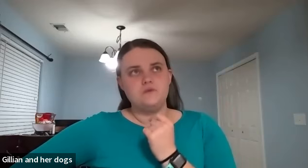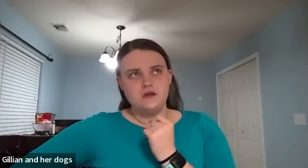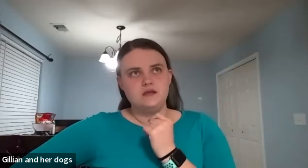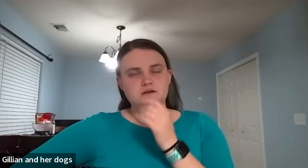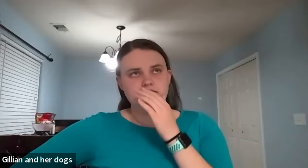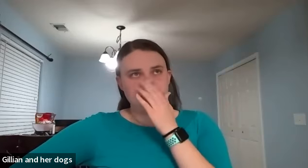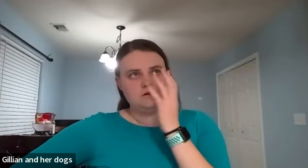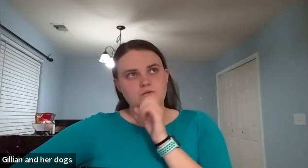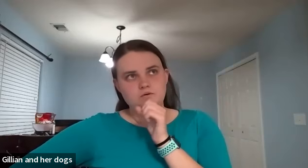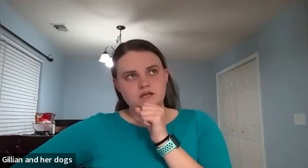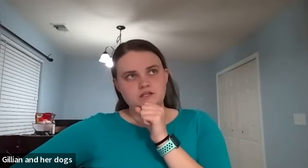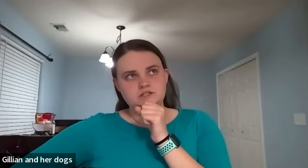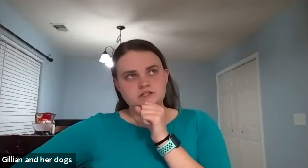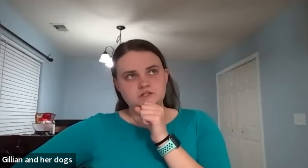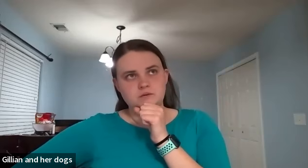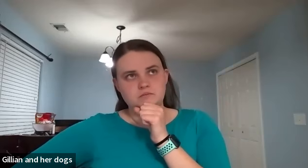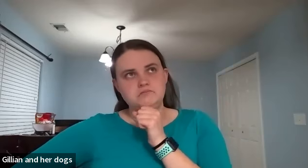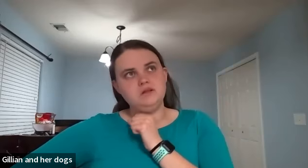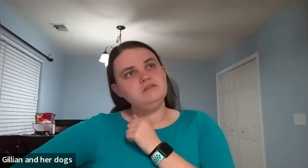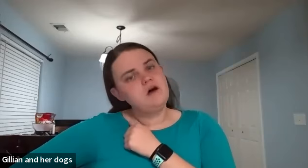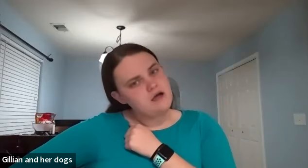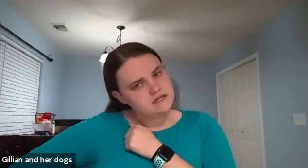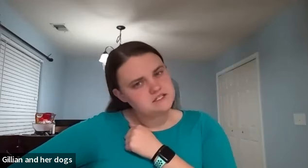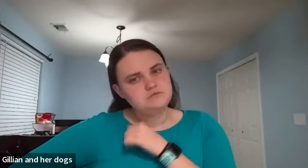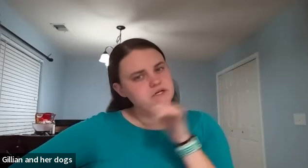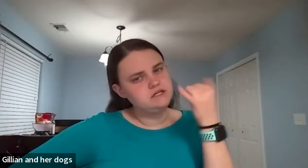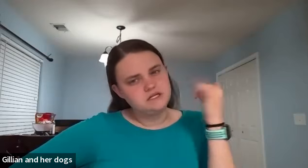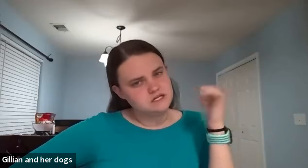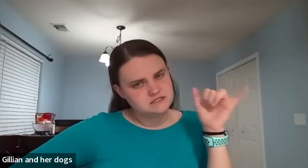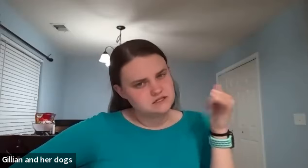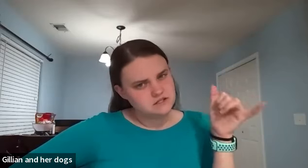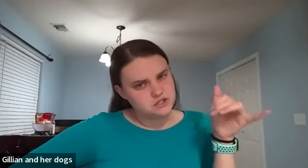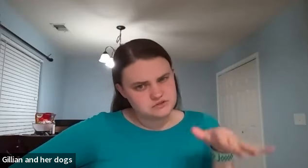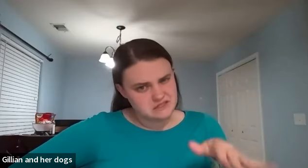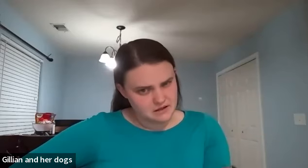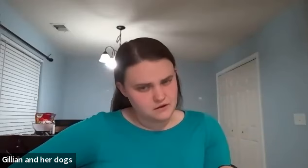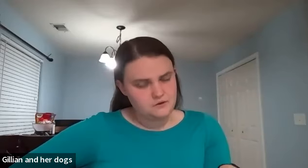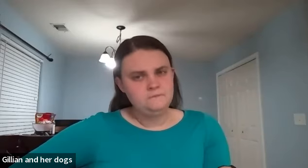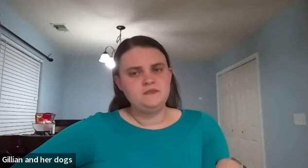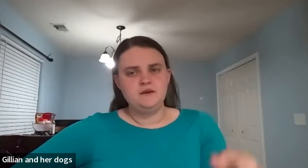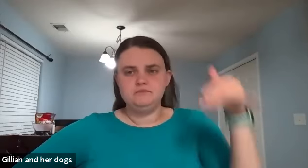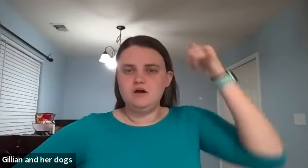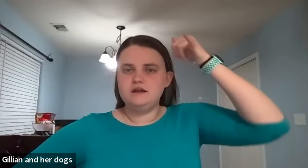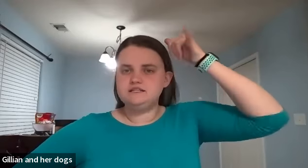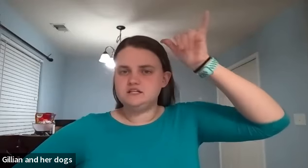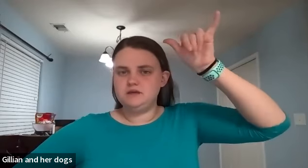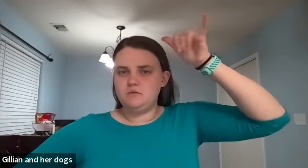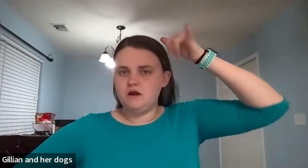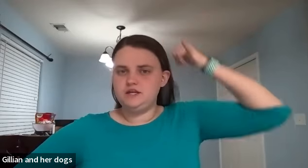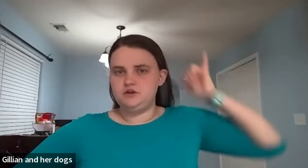red our orange blonde you wouldn't necessarily use yellow blonde is going to be a y and you